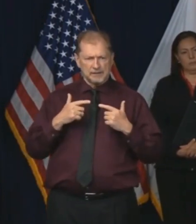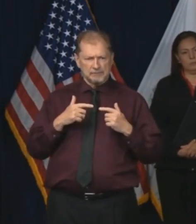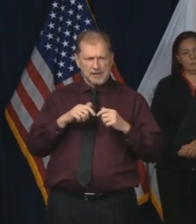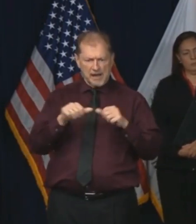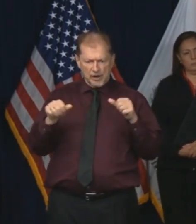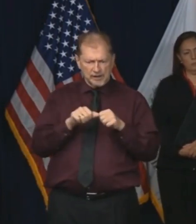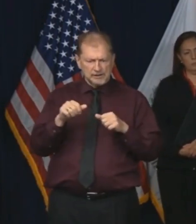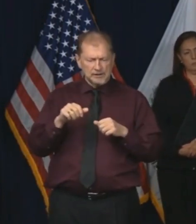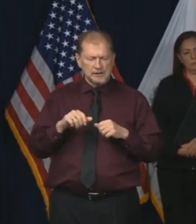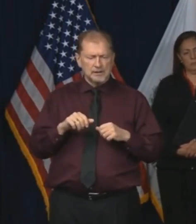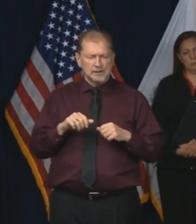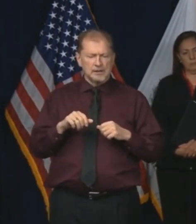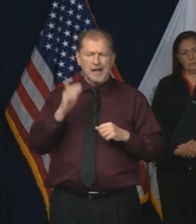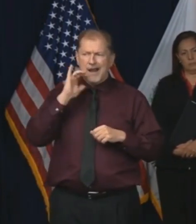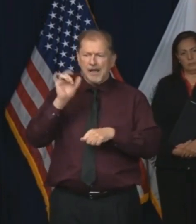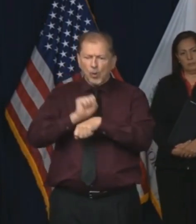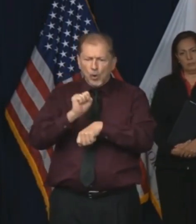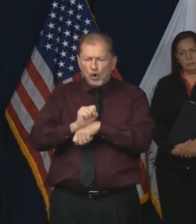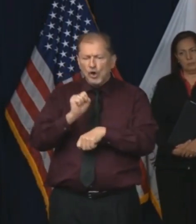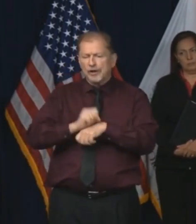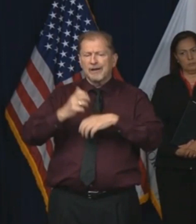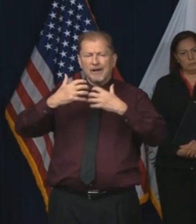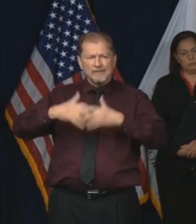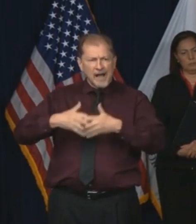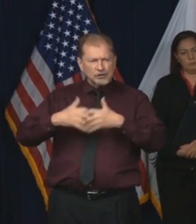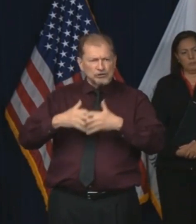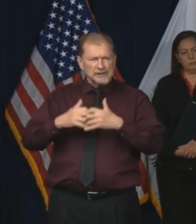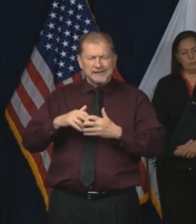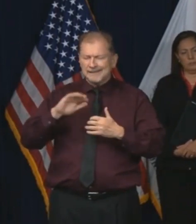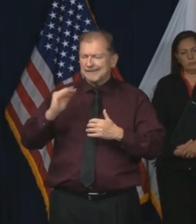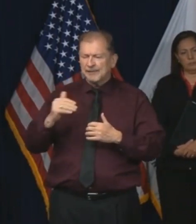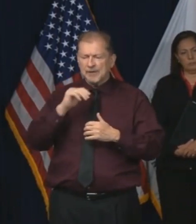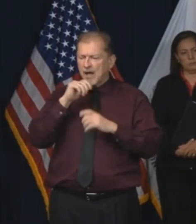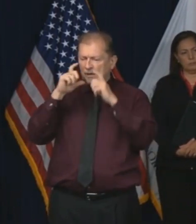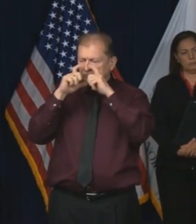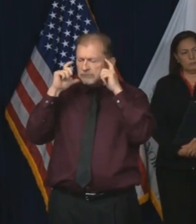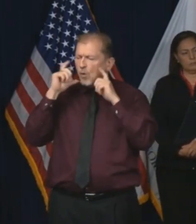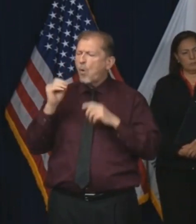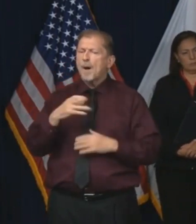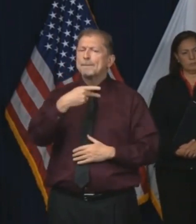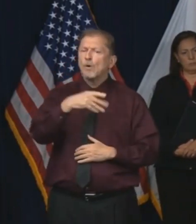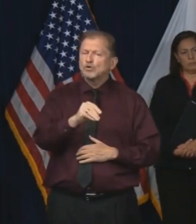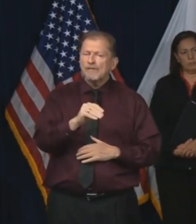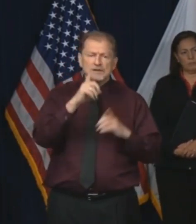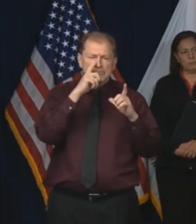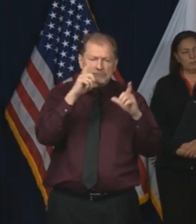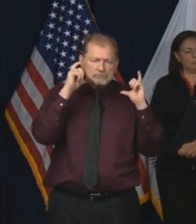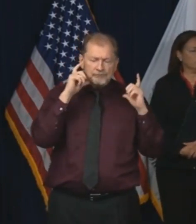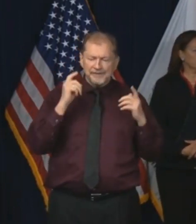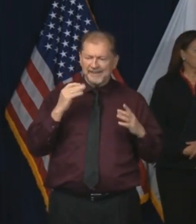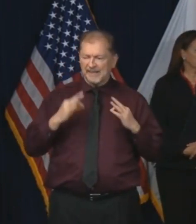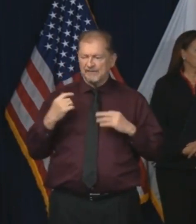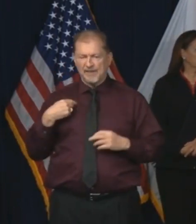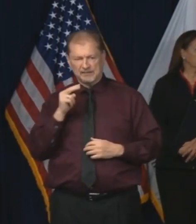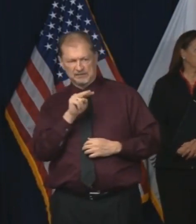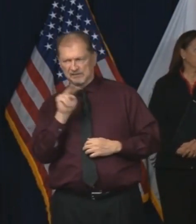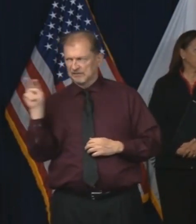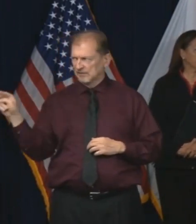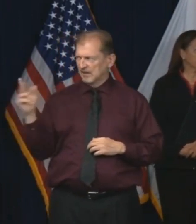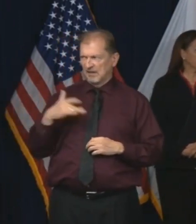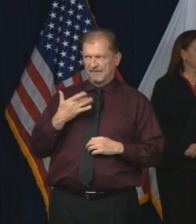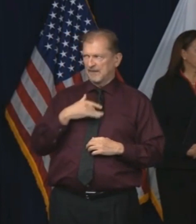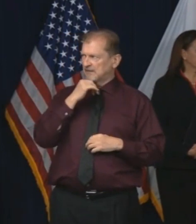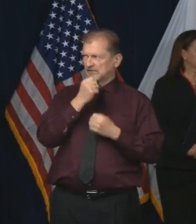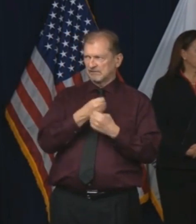or protective gear at places of work like factories and postal facilities. Where do you recommend people call, or what should they do if they feel